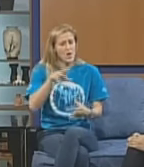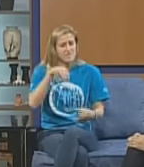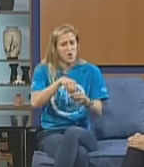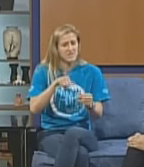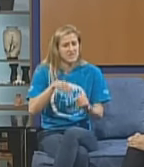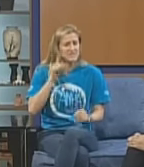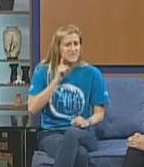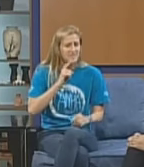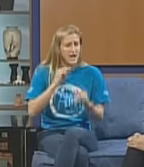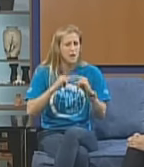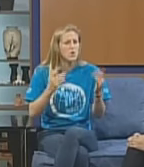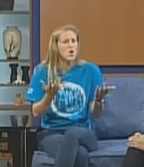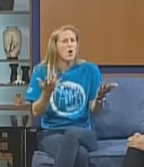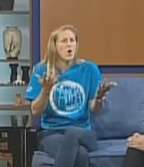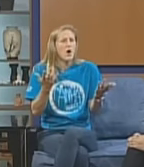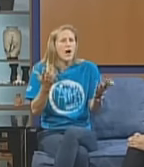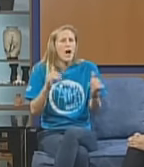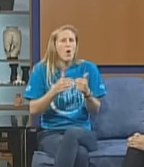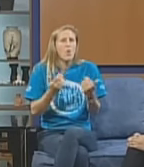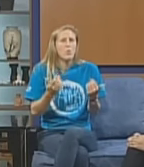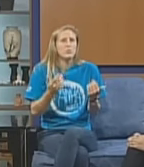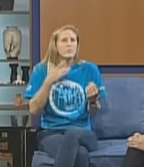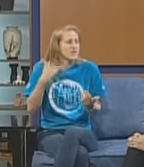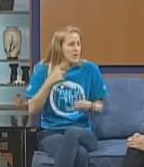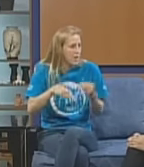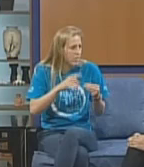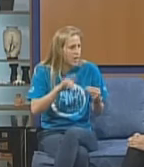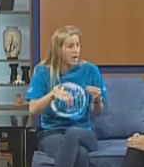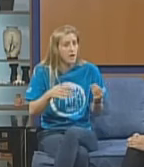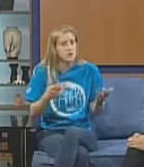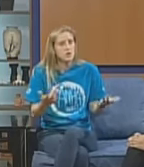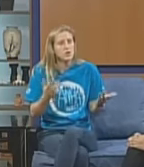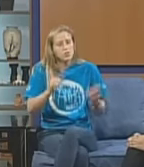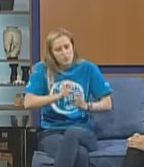camp and be able to participate and to give back to the community?